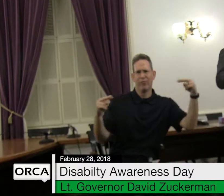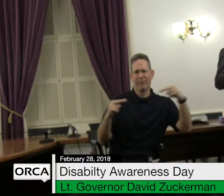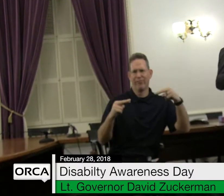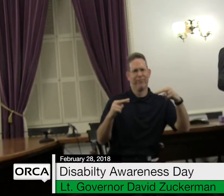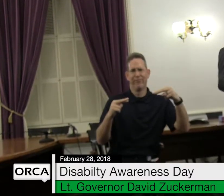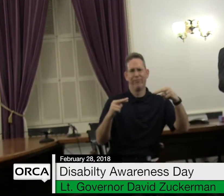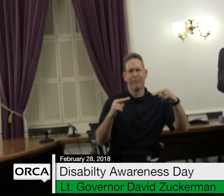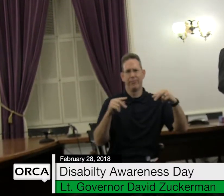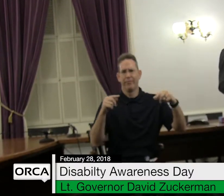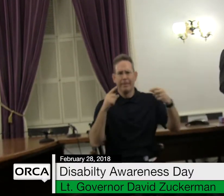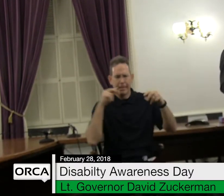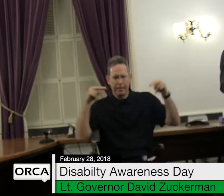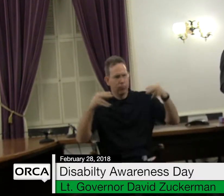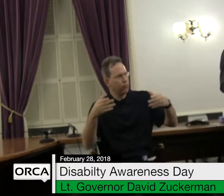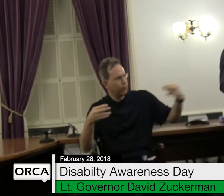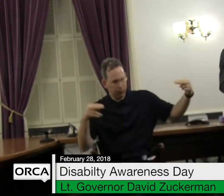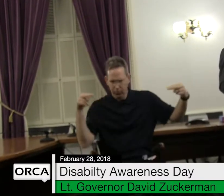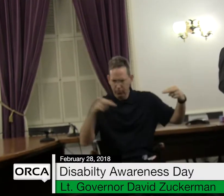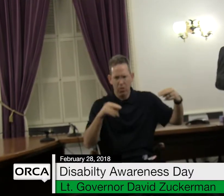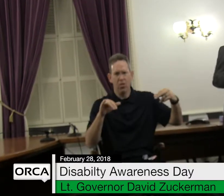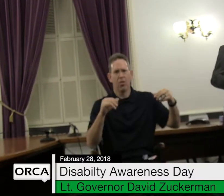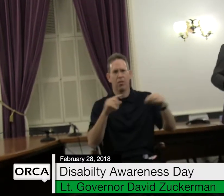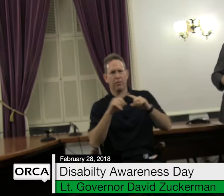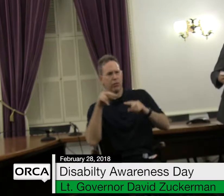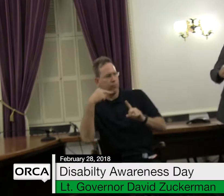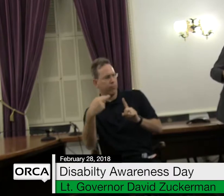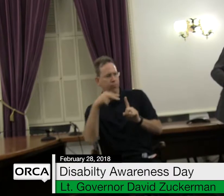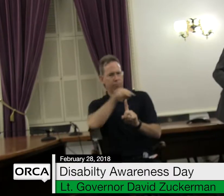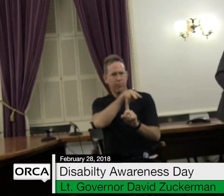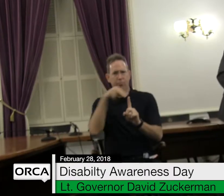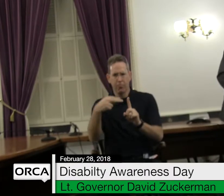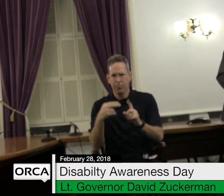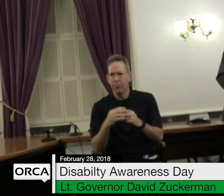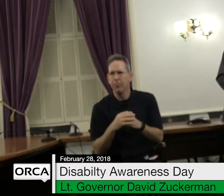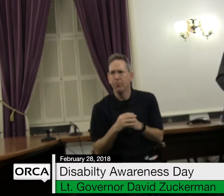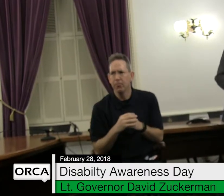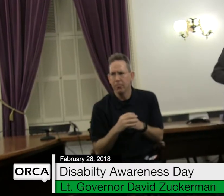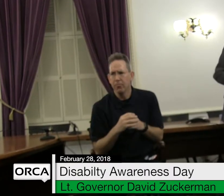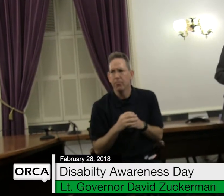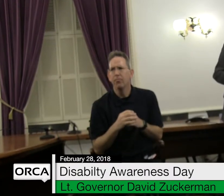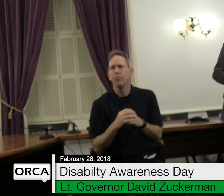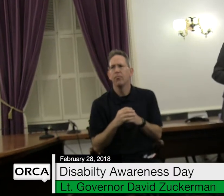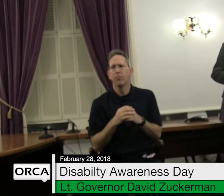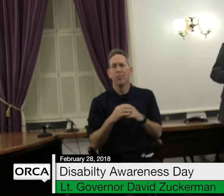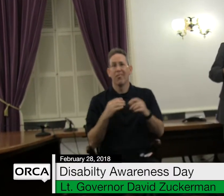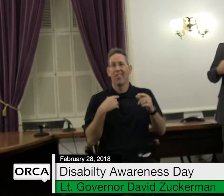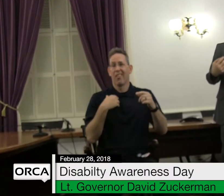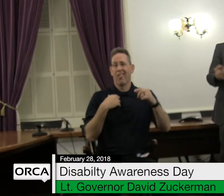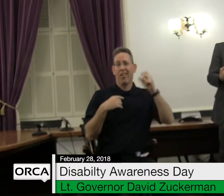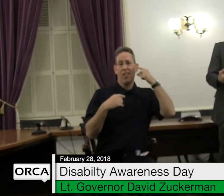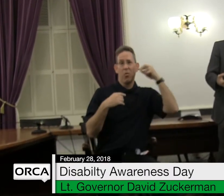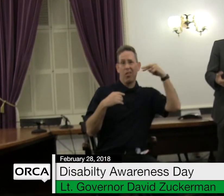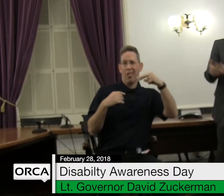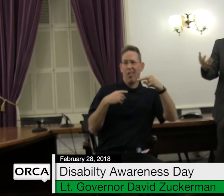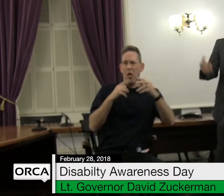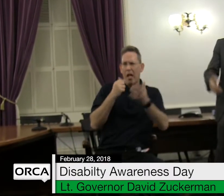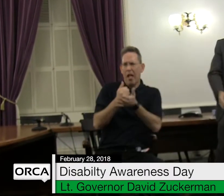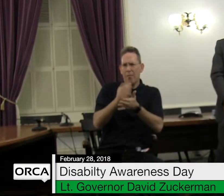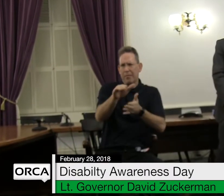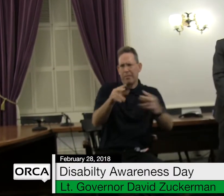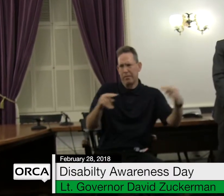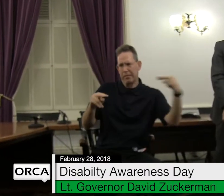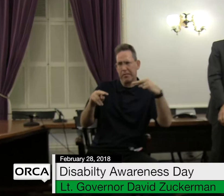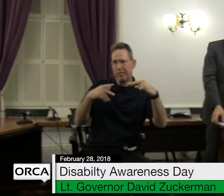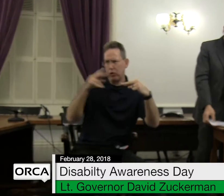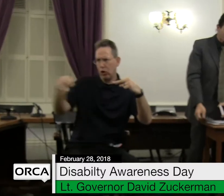elevating the public consciousness. Well, I will do it in whatever way that I can. And to wrap up, because